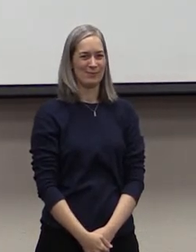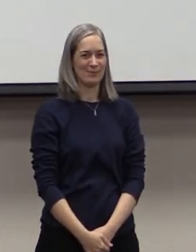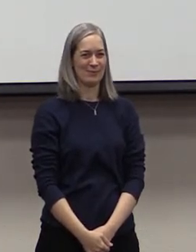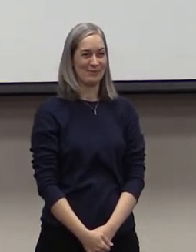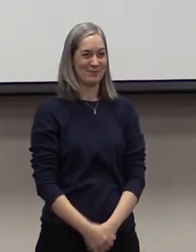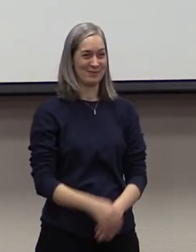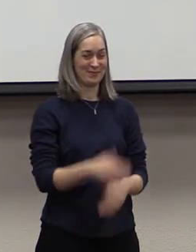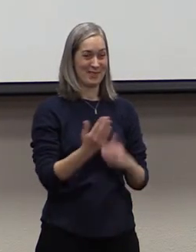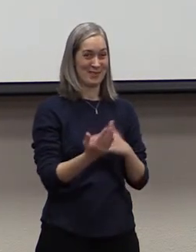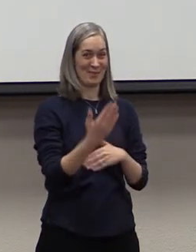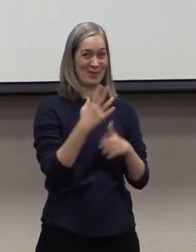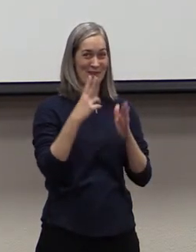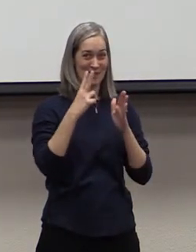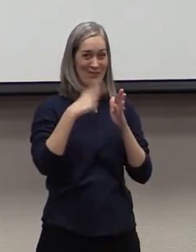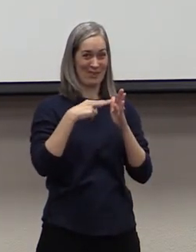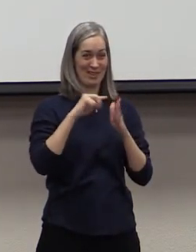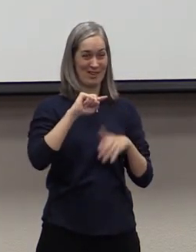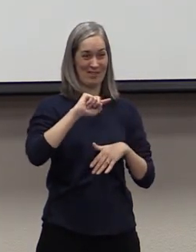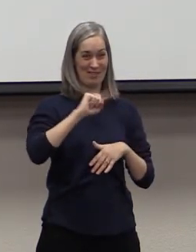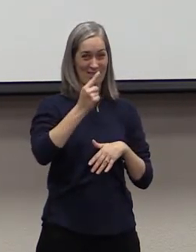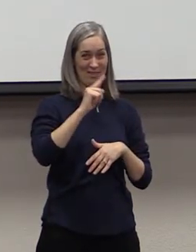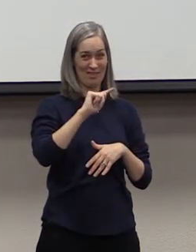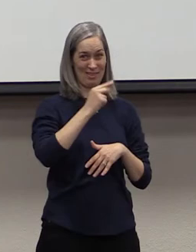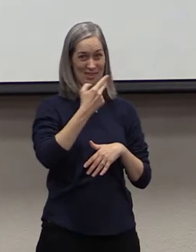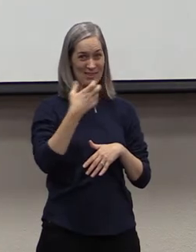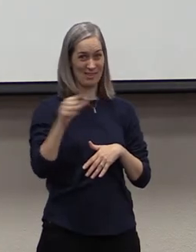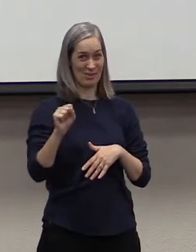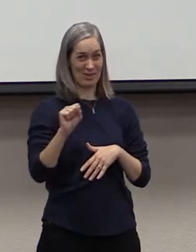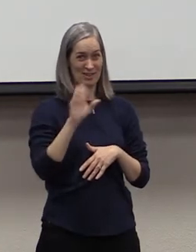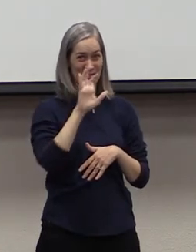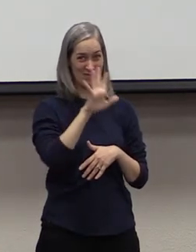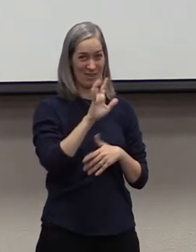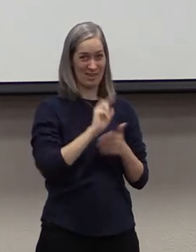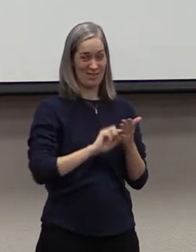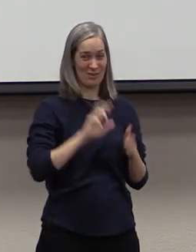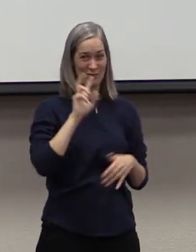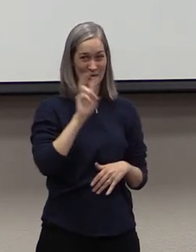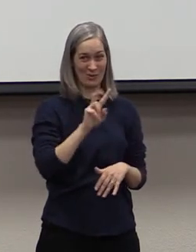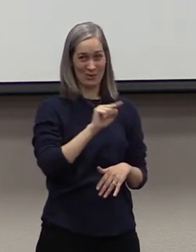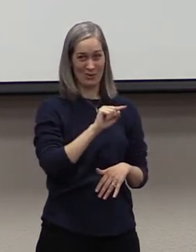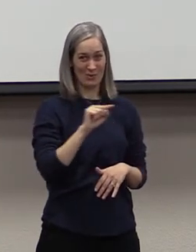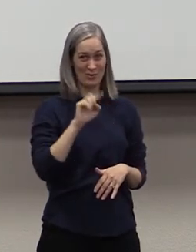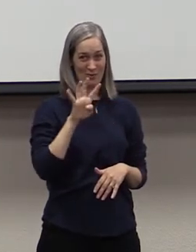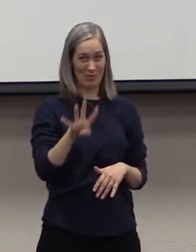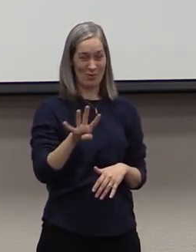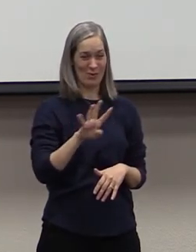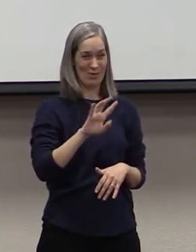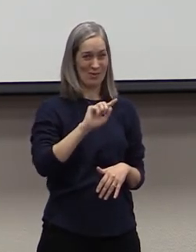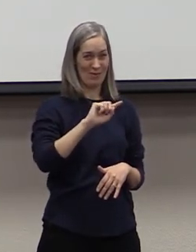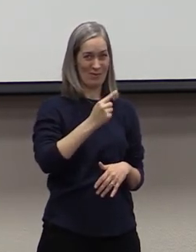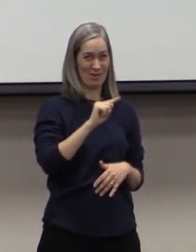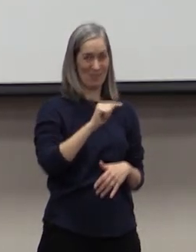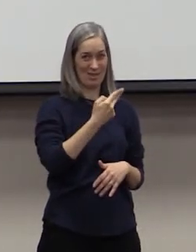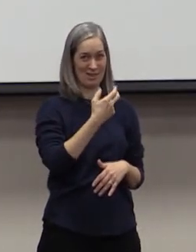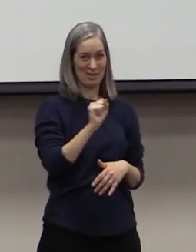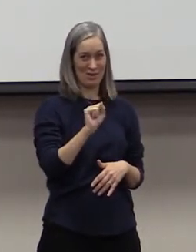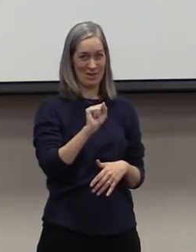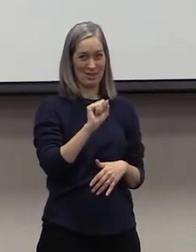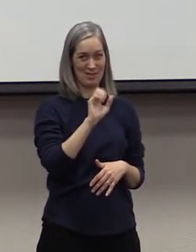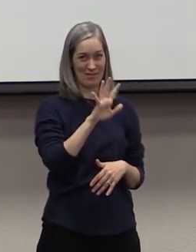Our reading this morning is taken from 1 Thessalonians chapter 5, verses 2 through 4. 1 Thessalonians 5, 2 through 4.